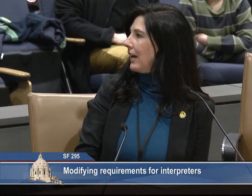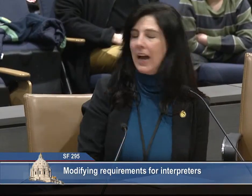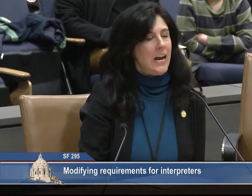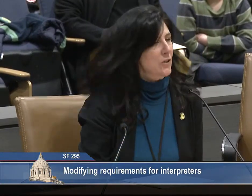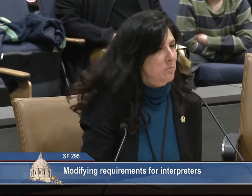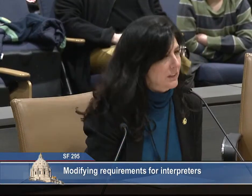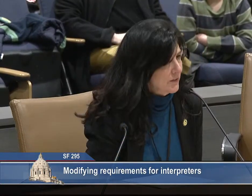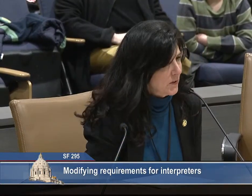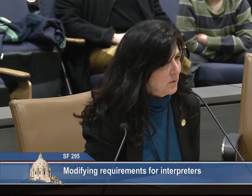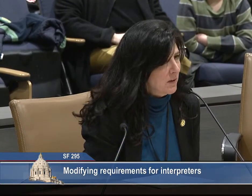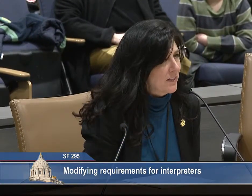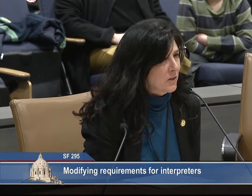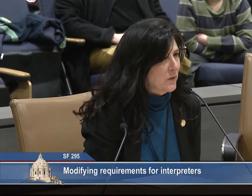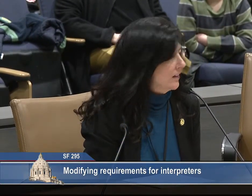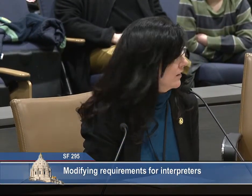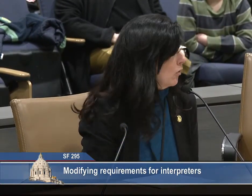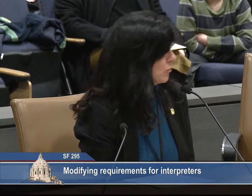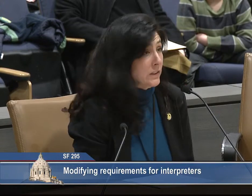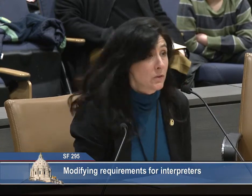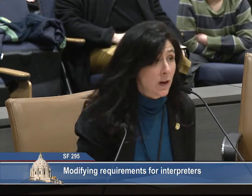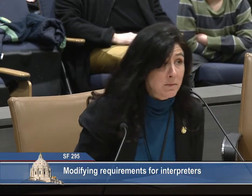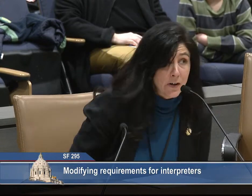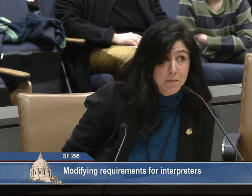I don't believe so. Okay. Oh, we do. I'm sorry.